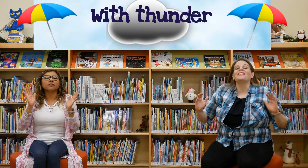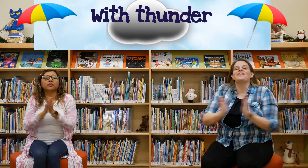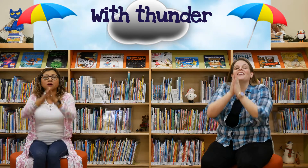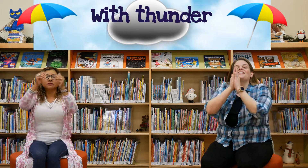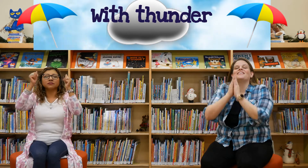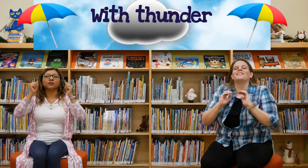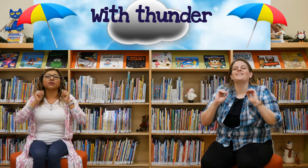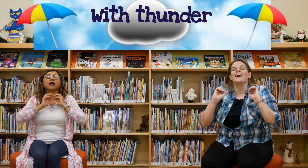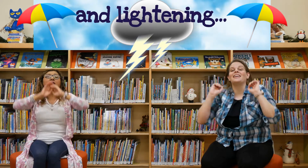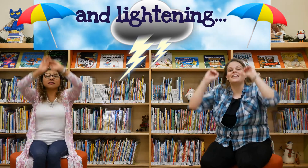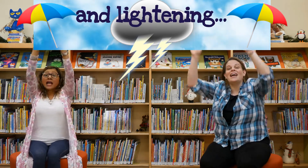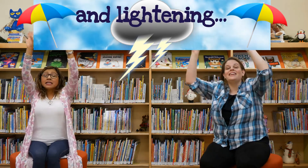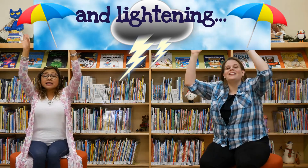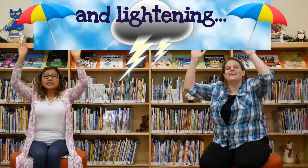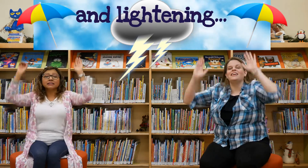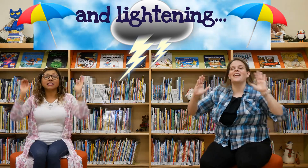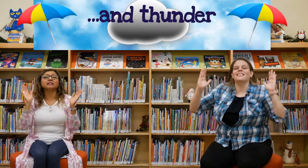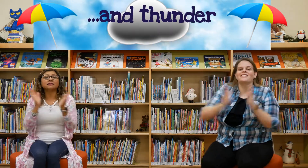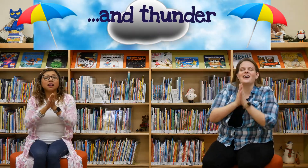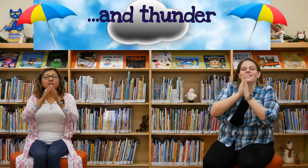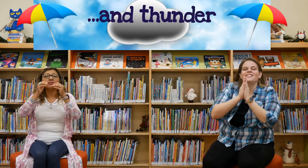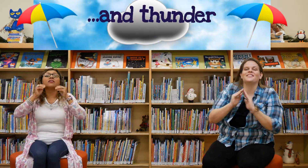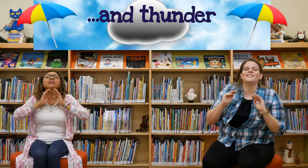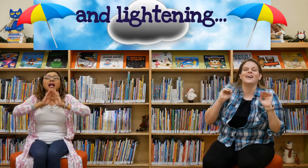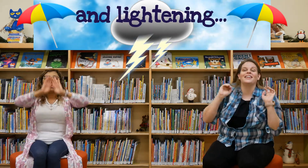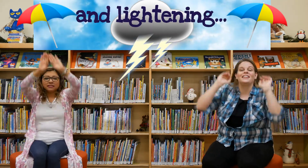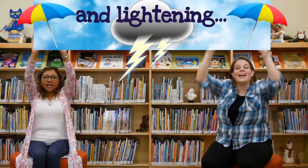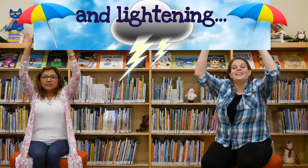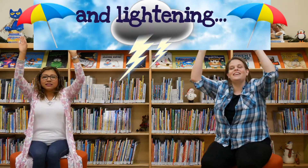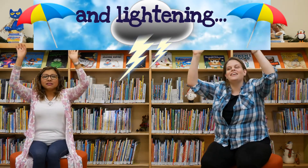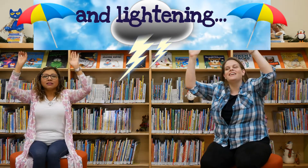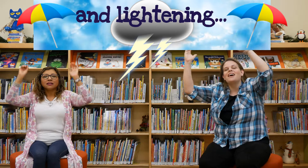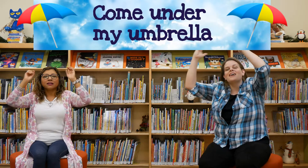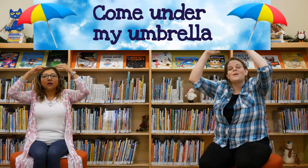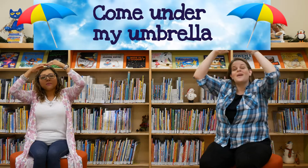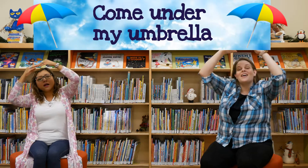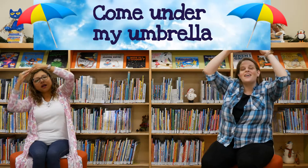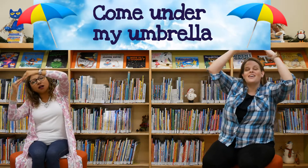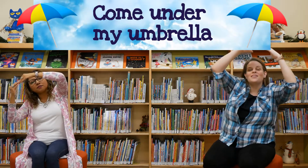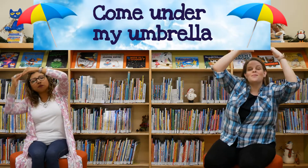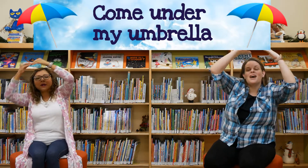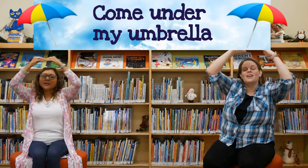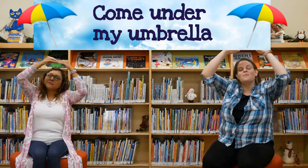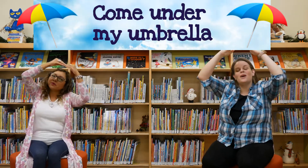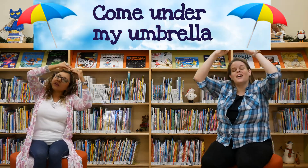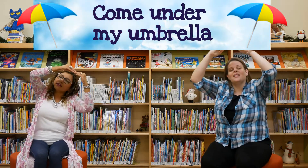thunder and lightning, and thunder and lightning. Come under my umbrella.